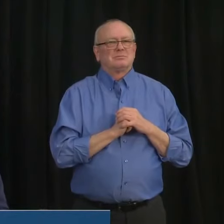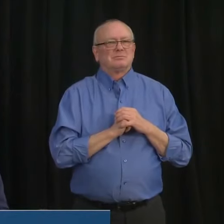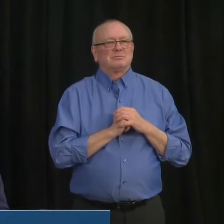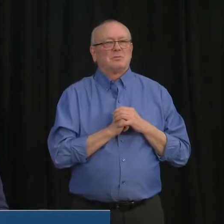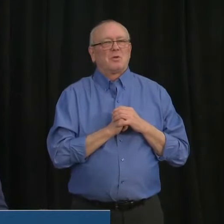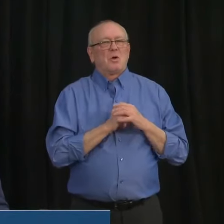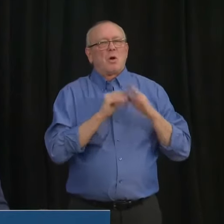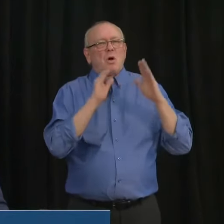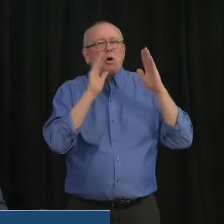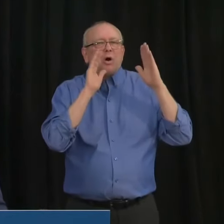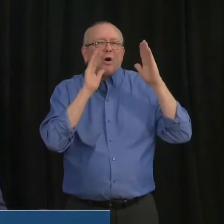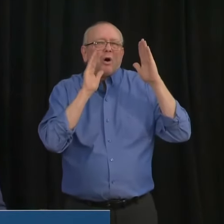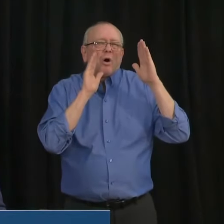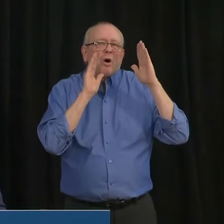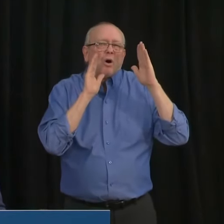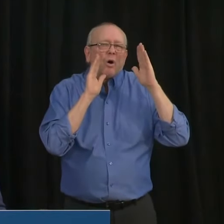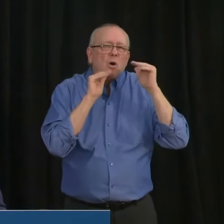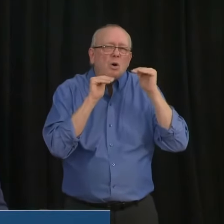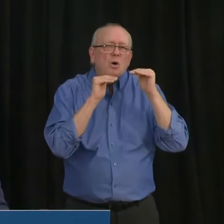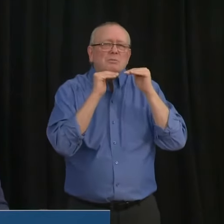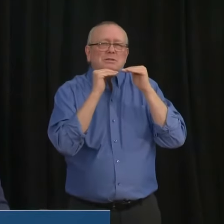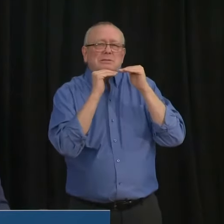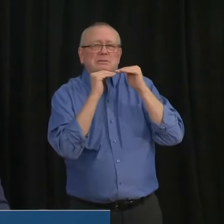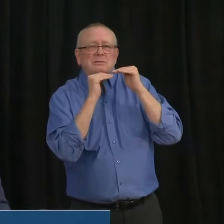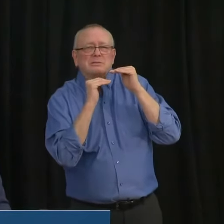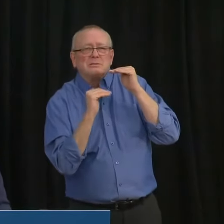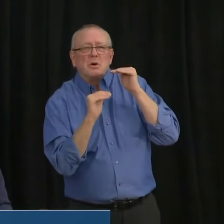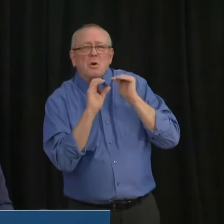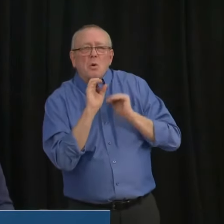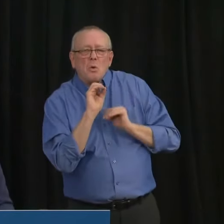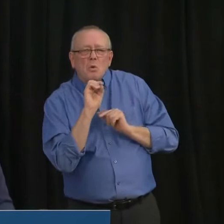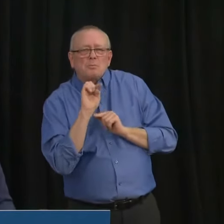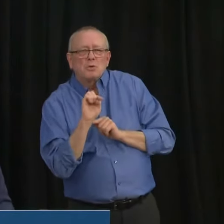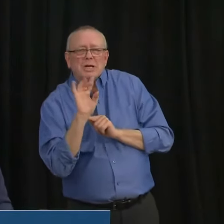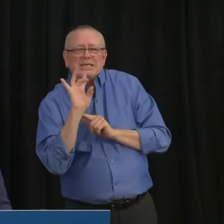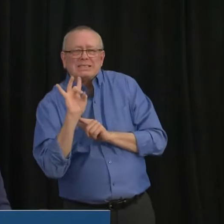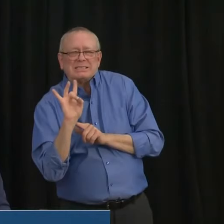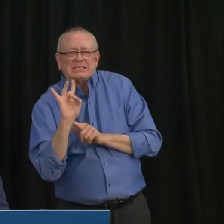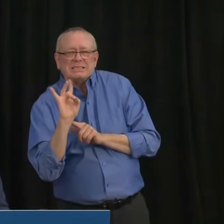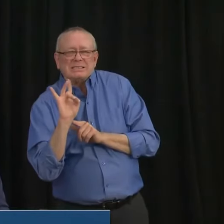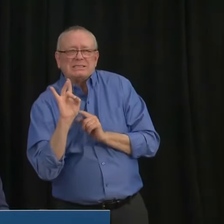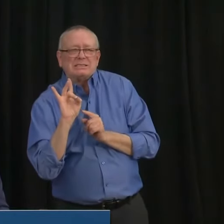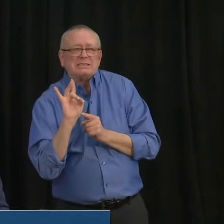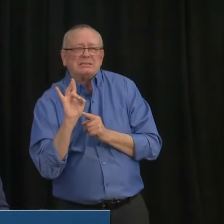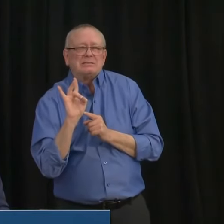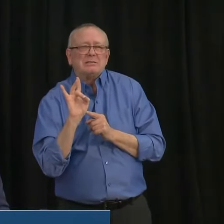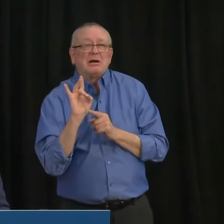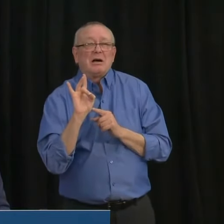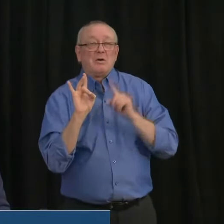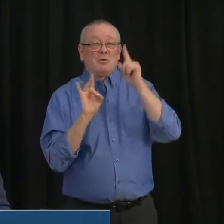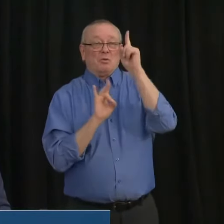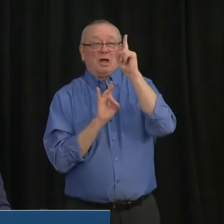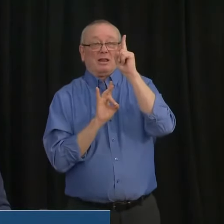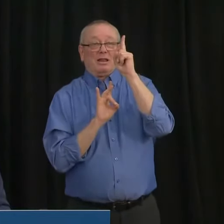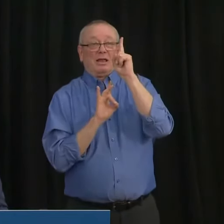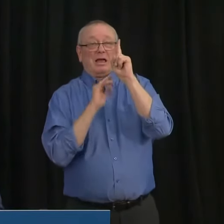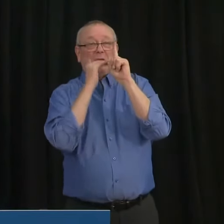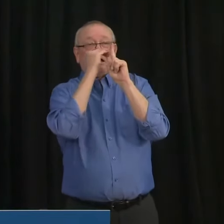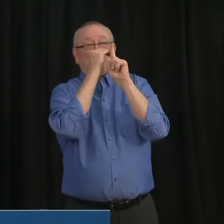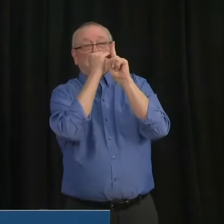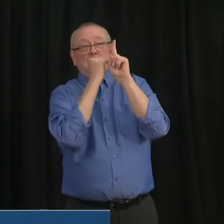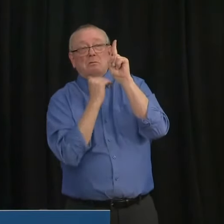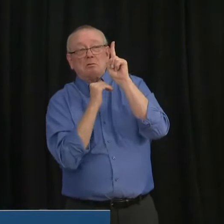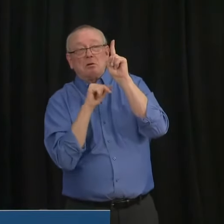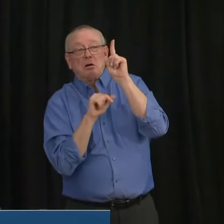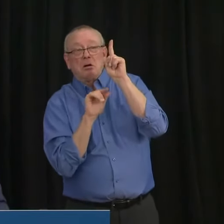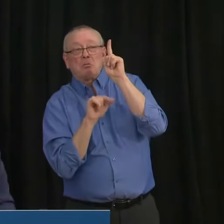we'd like to see it get to 0.8 percent, but if we start to move it below one, then we, we know that, uh, we, we begin, we've